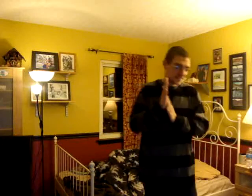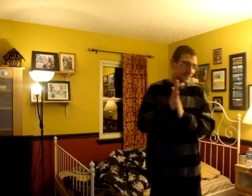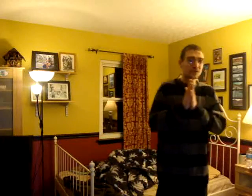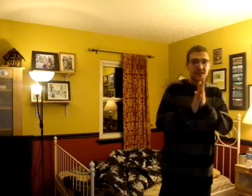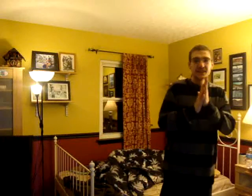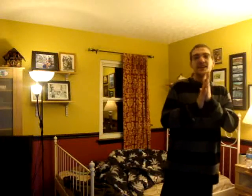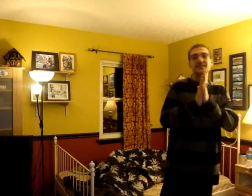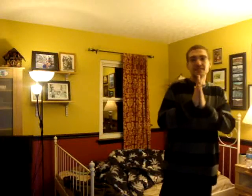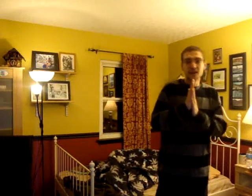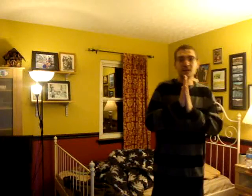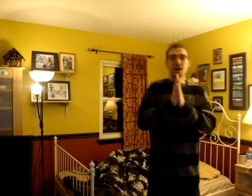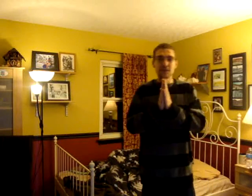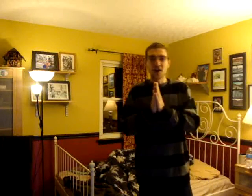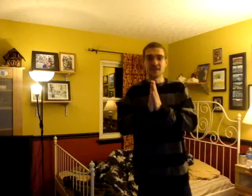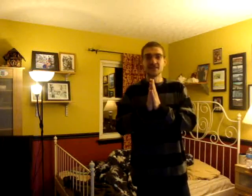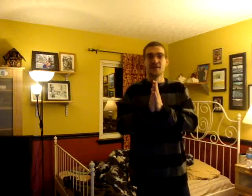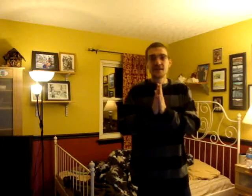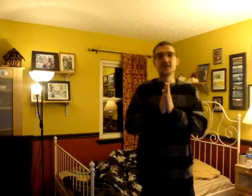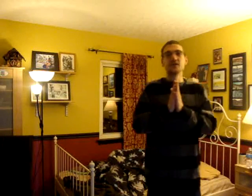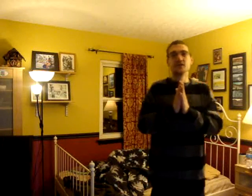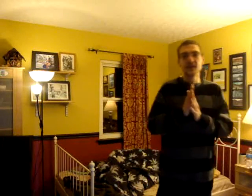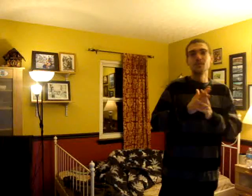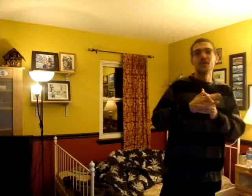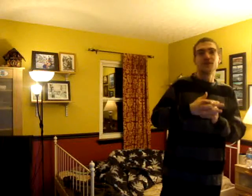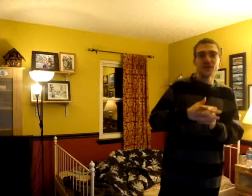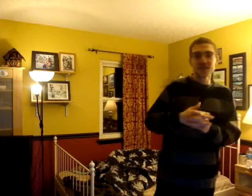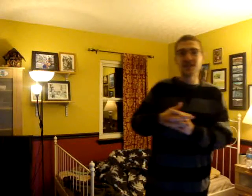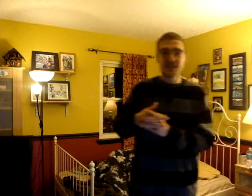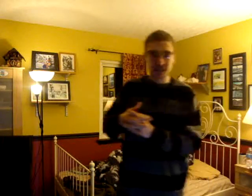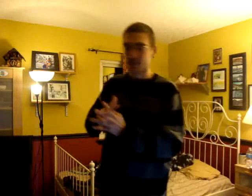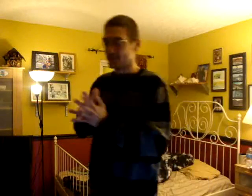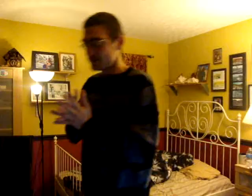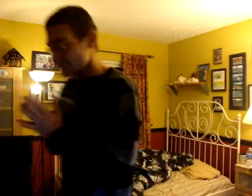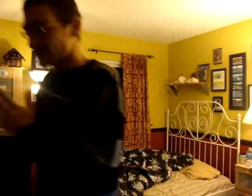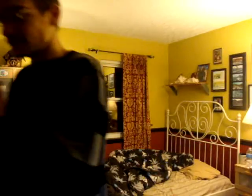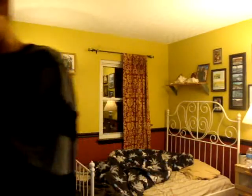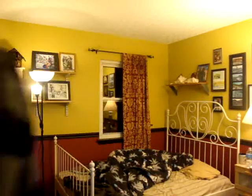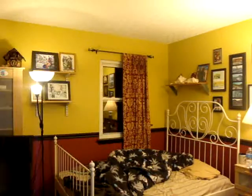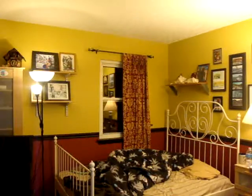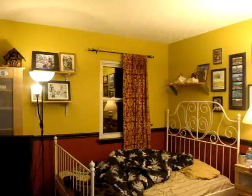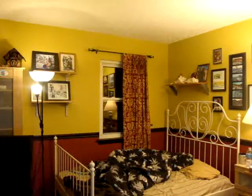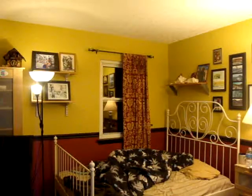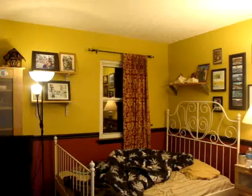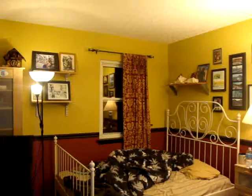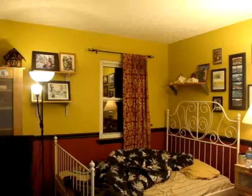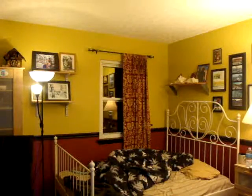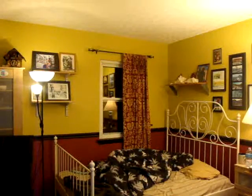disagree? It's another flawless victory, motherfucker. Here, okay, you know what it is. Okay.